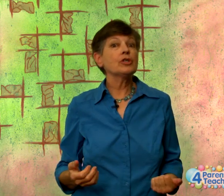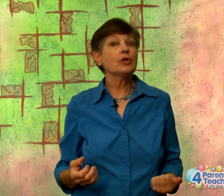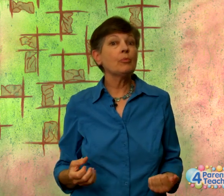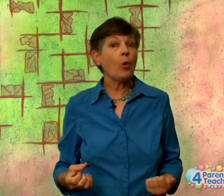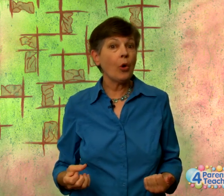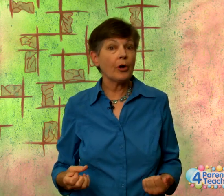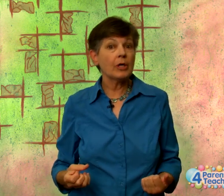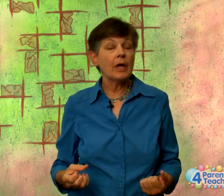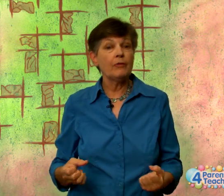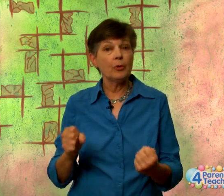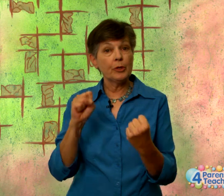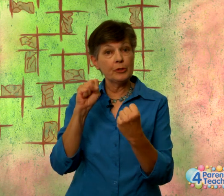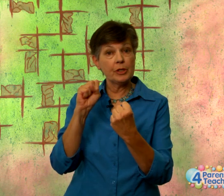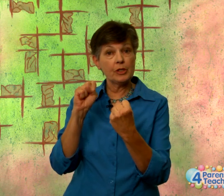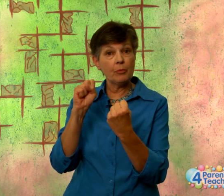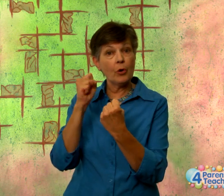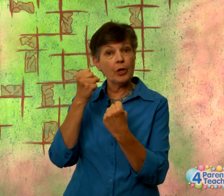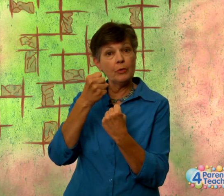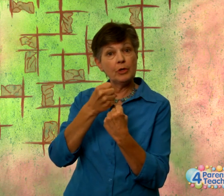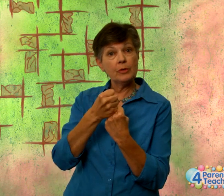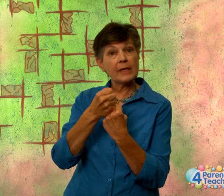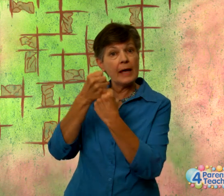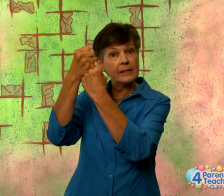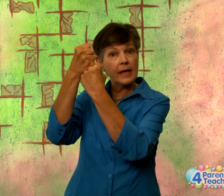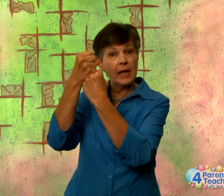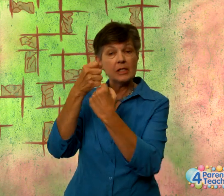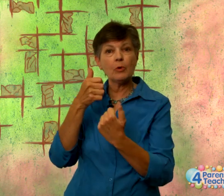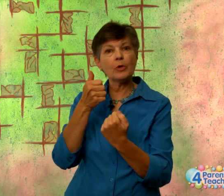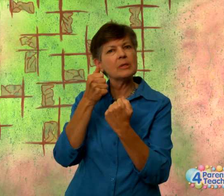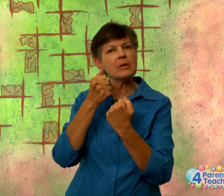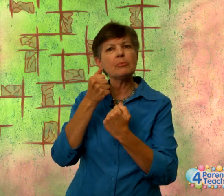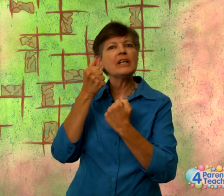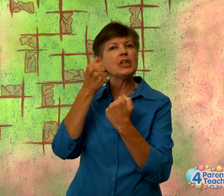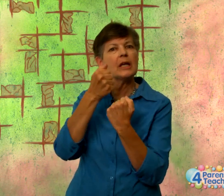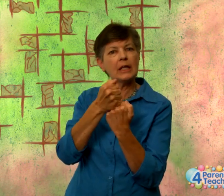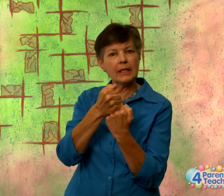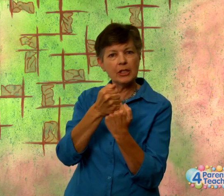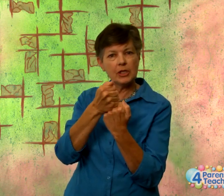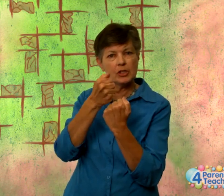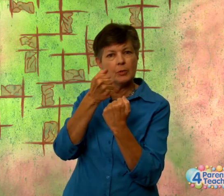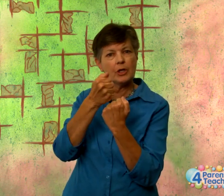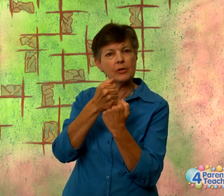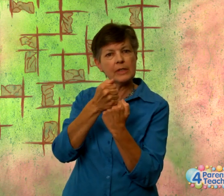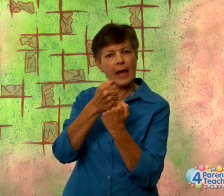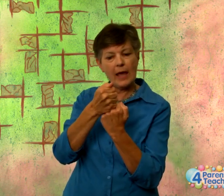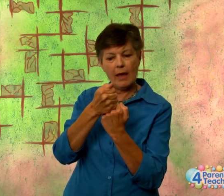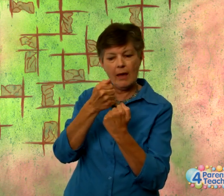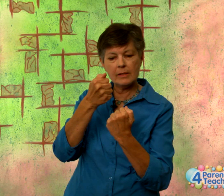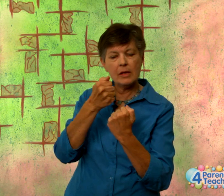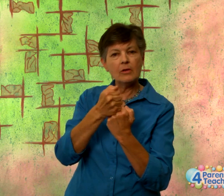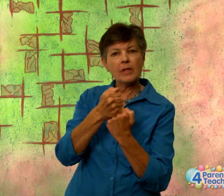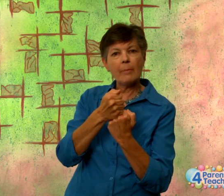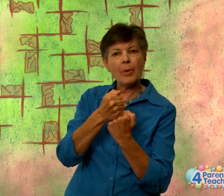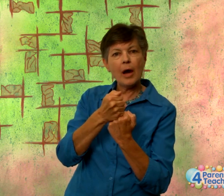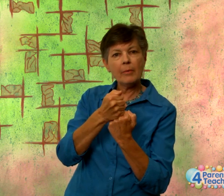support. If you were using support you would use S hands, but we're pledging allegiance so we're going to use A hands. So that bottom